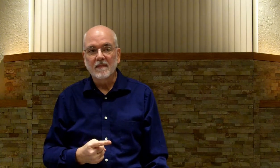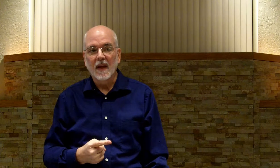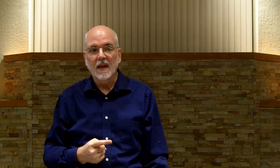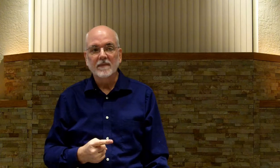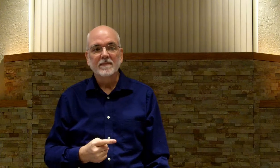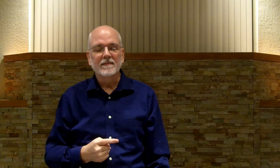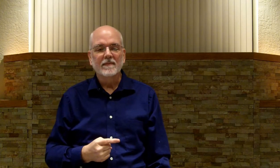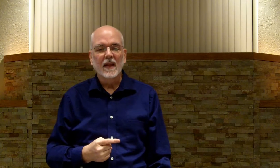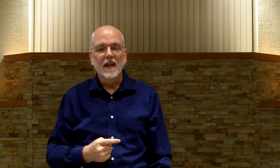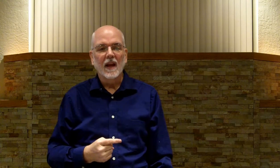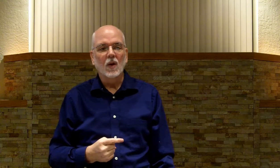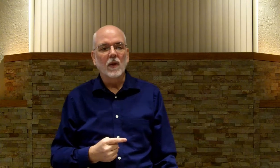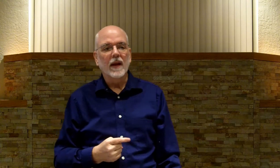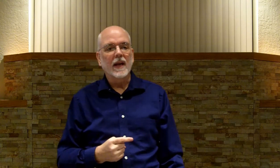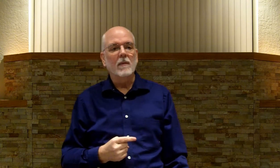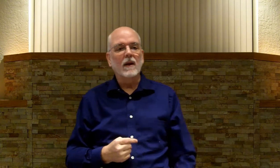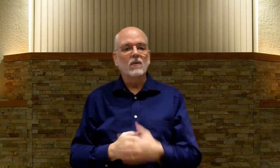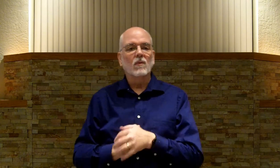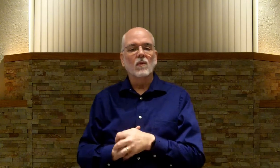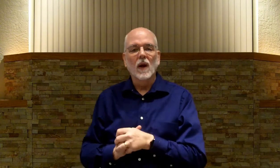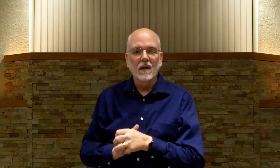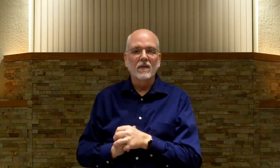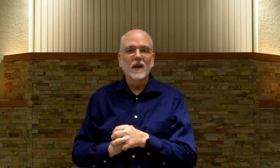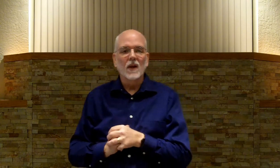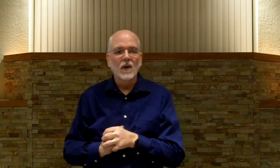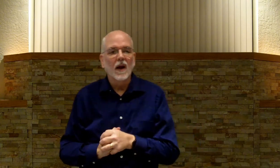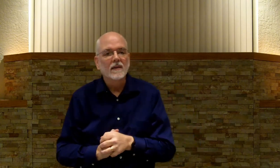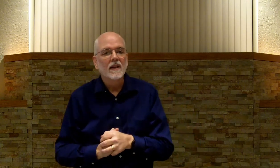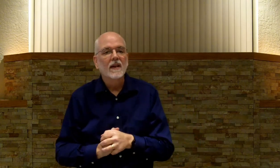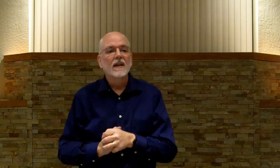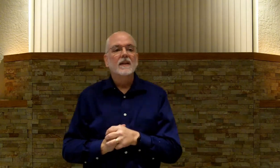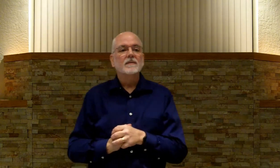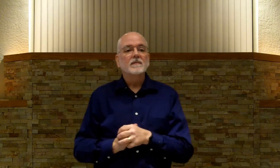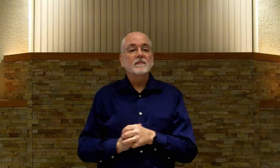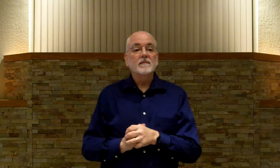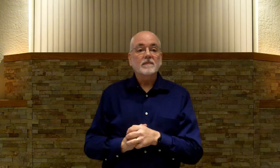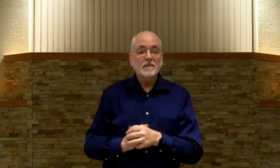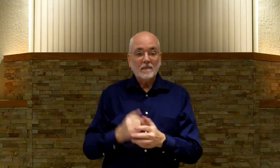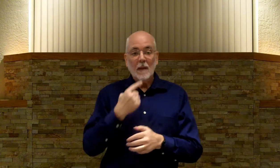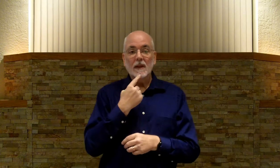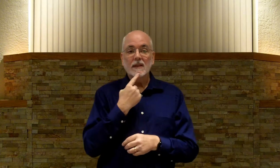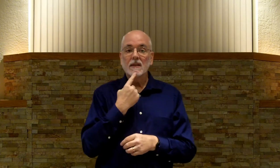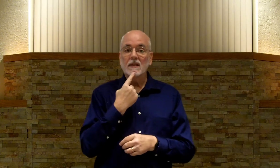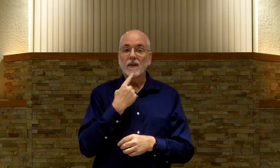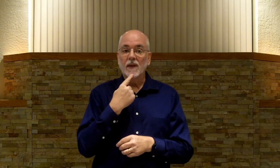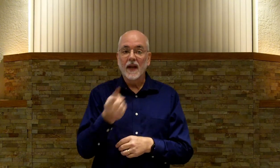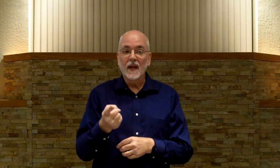Okay. I don't know whether that came out. Well. On the video or not. But this is the sign for telling.